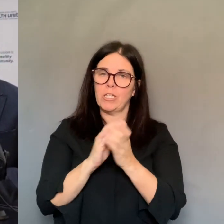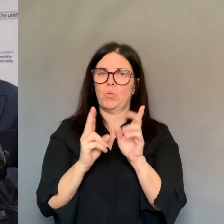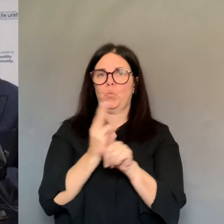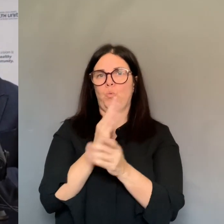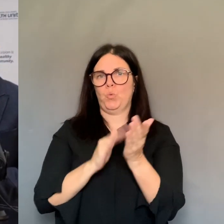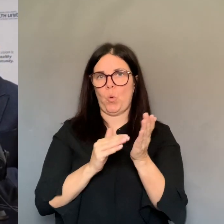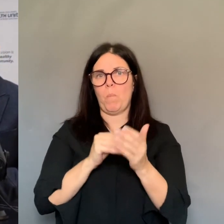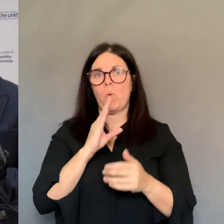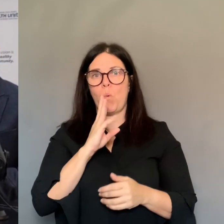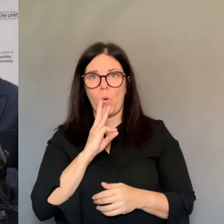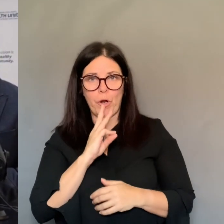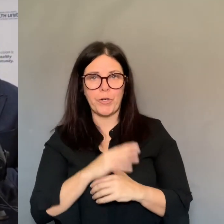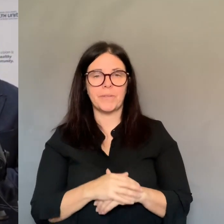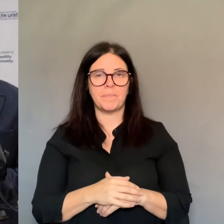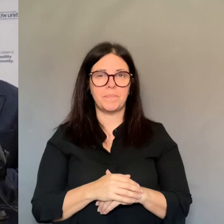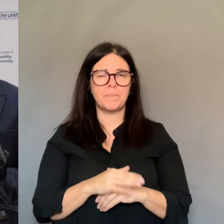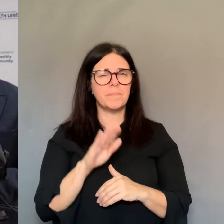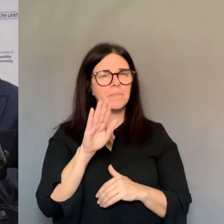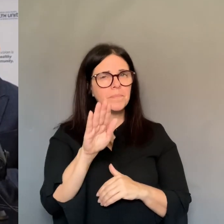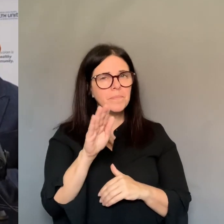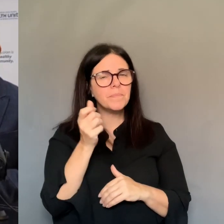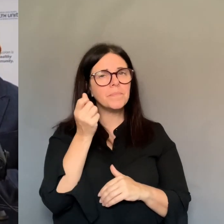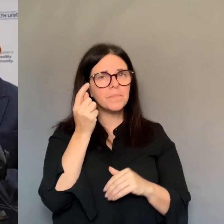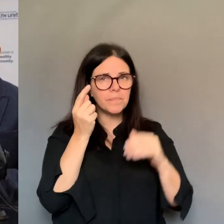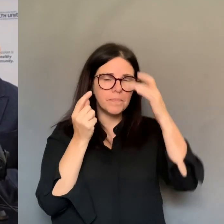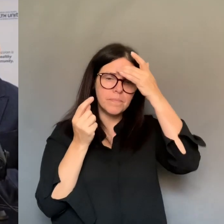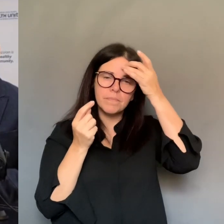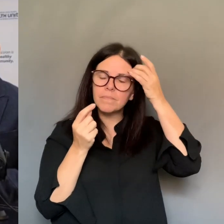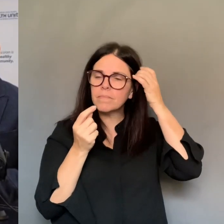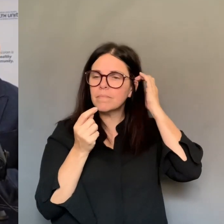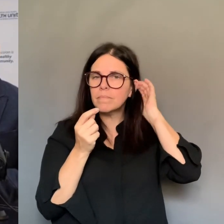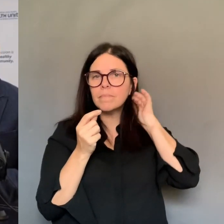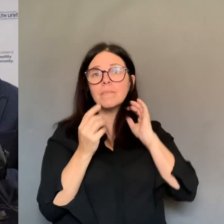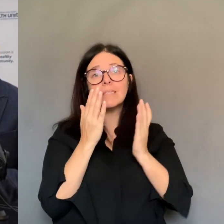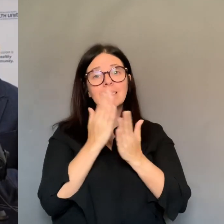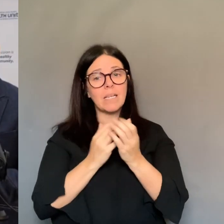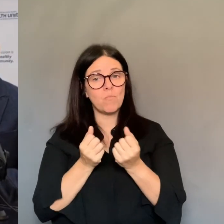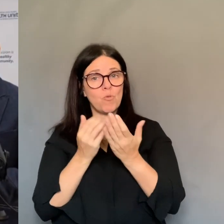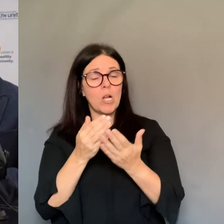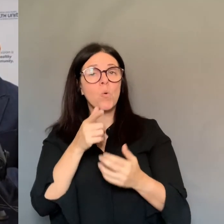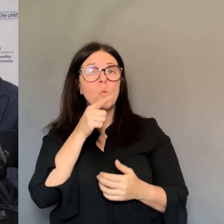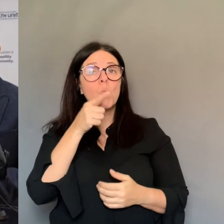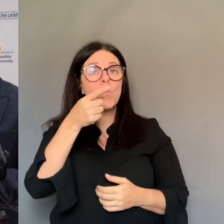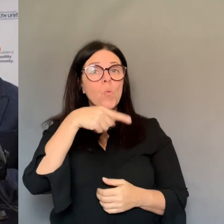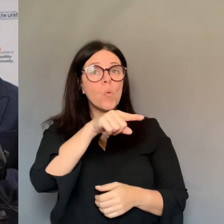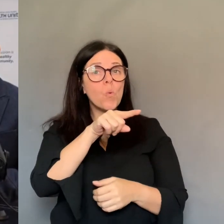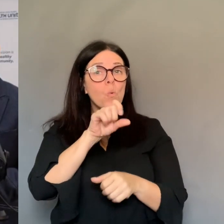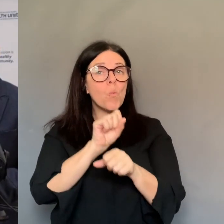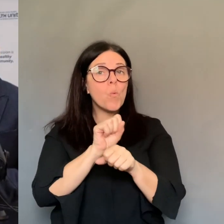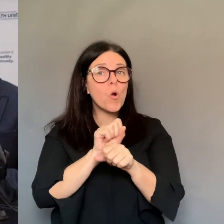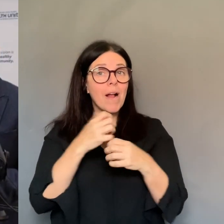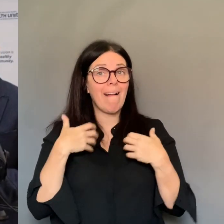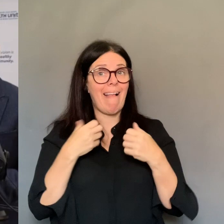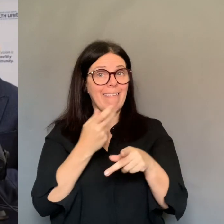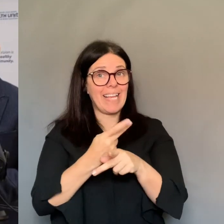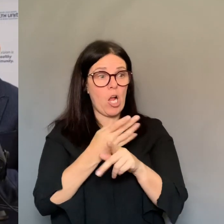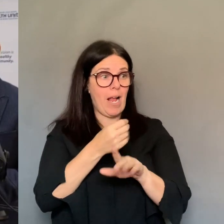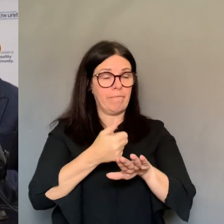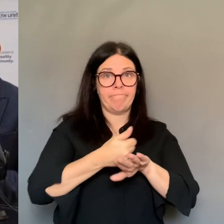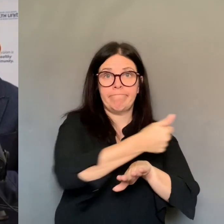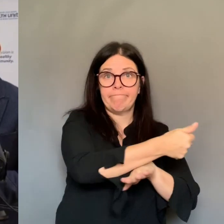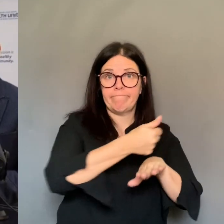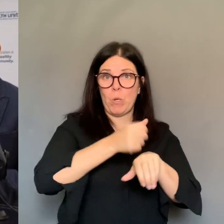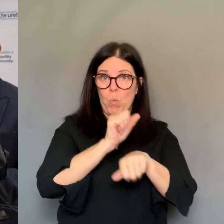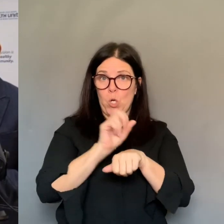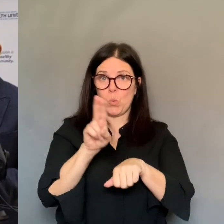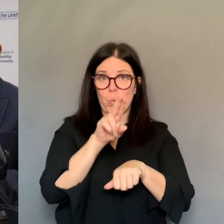Now, some recommendations for the healthcare workers crossing the border for work. They must self-isolate themselves when they